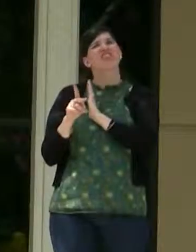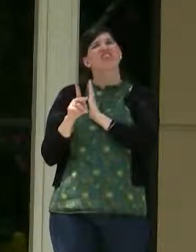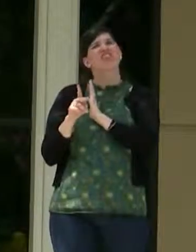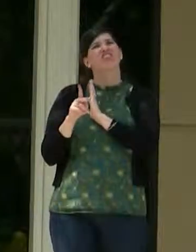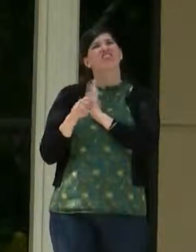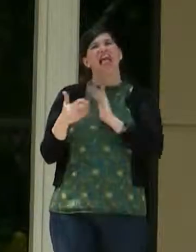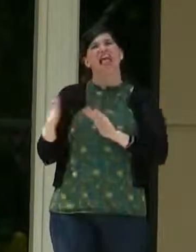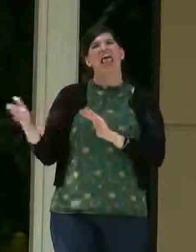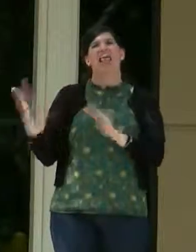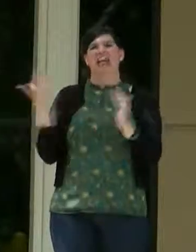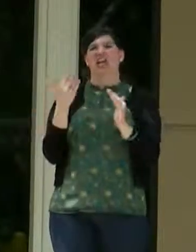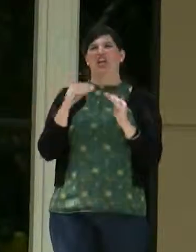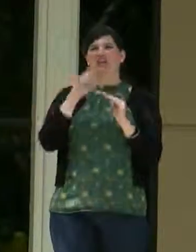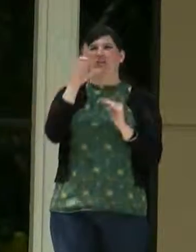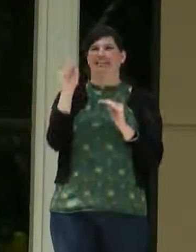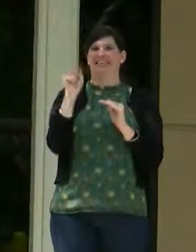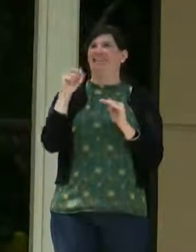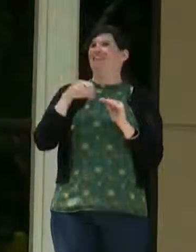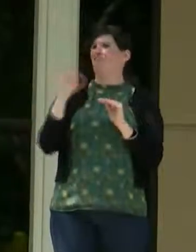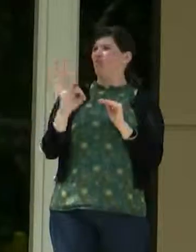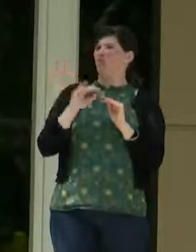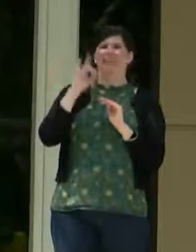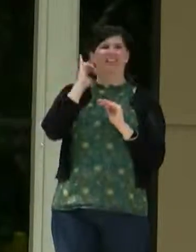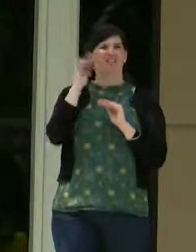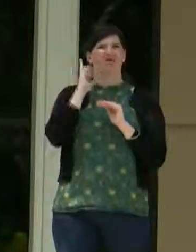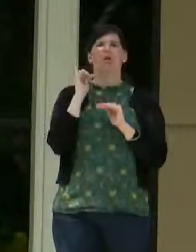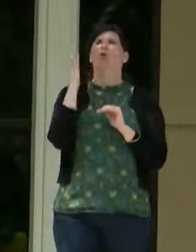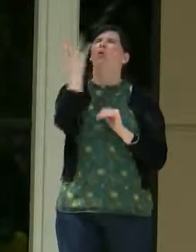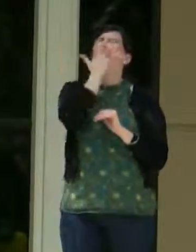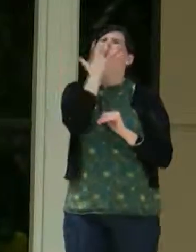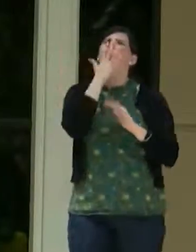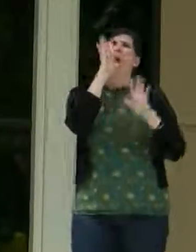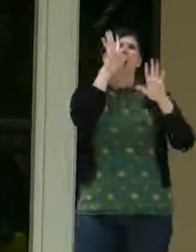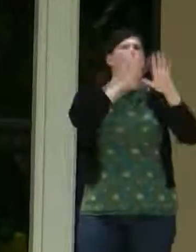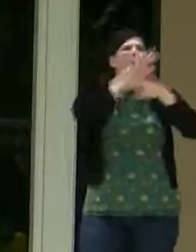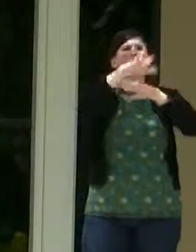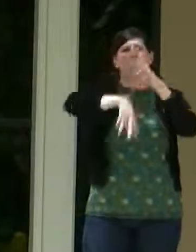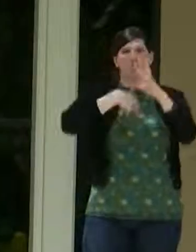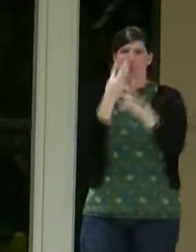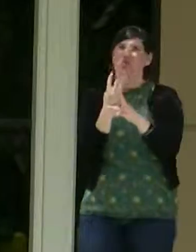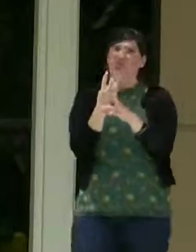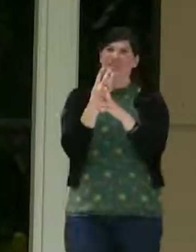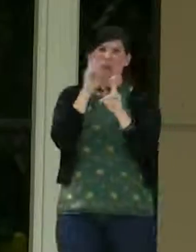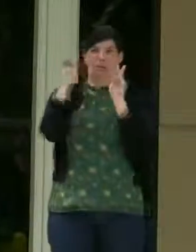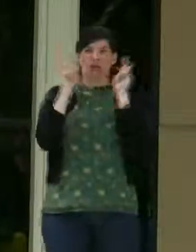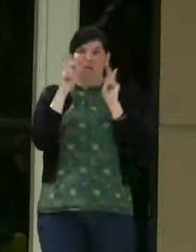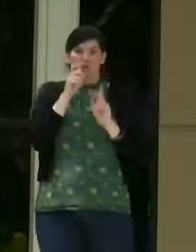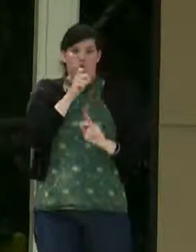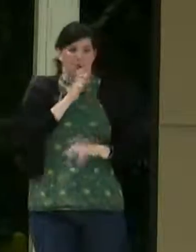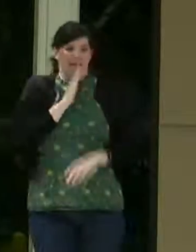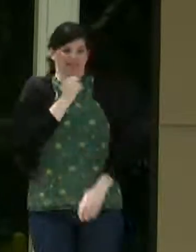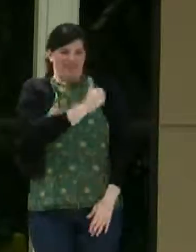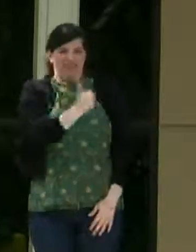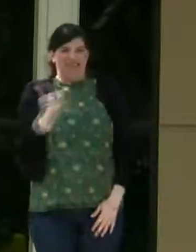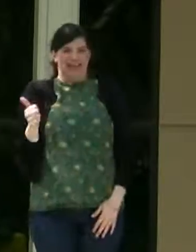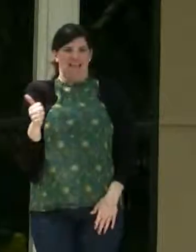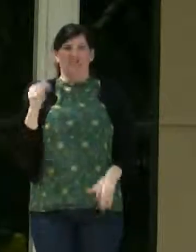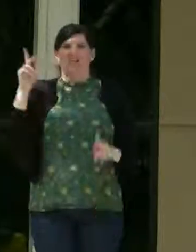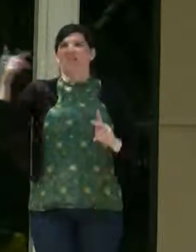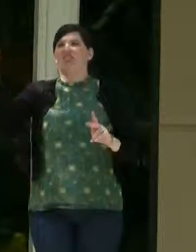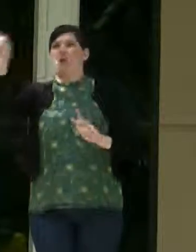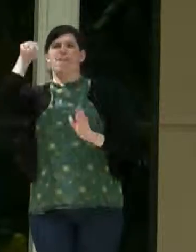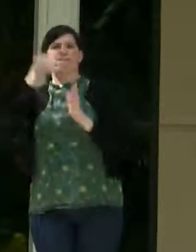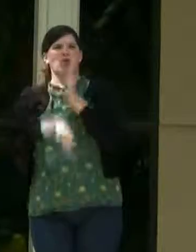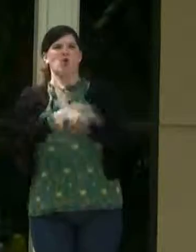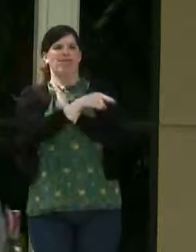here in Fresno, here in California, and all over the world. People who are just being themselves are being murdered because